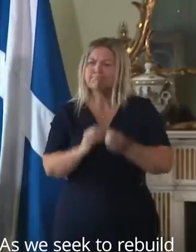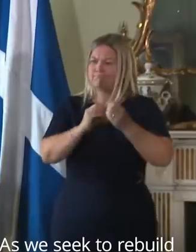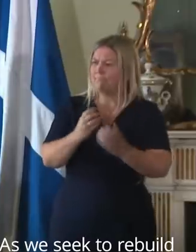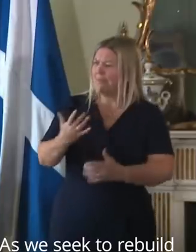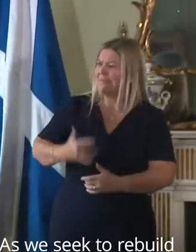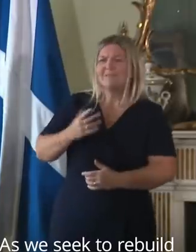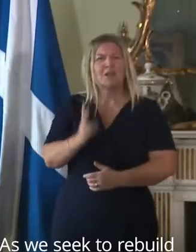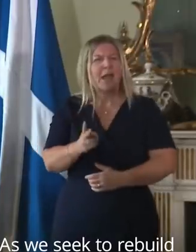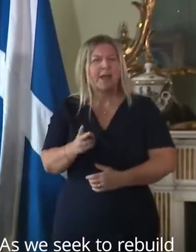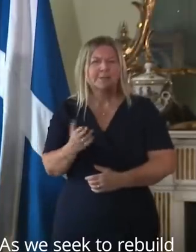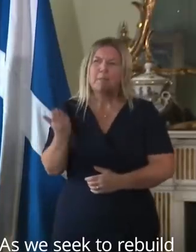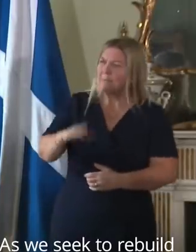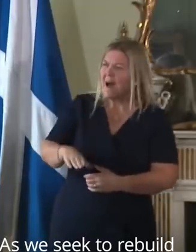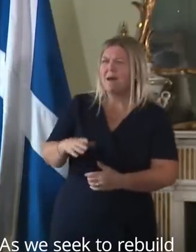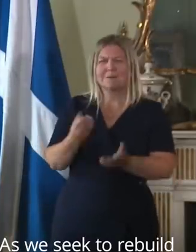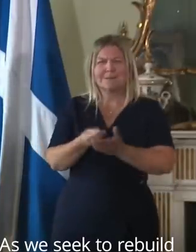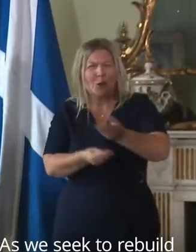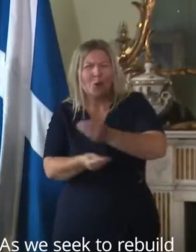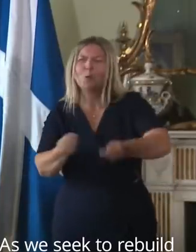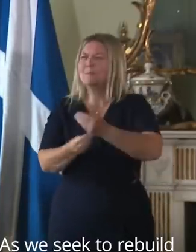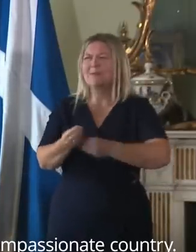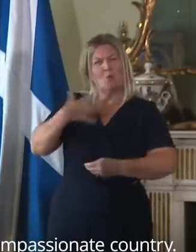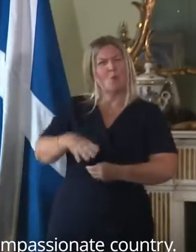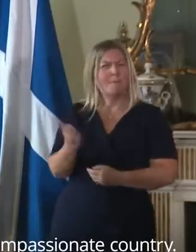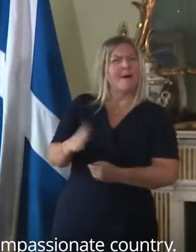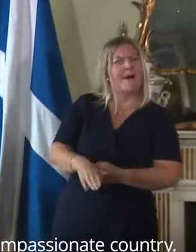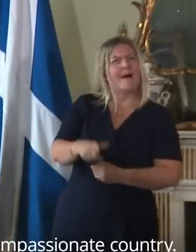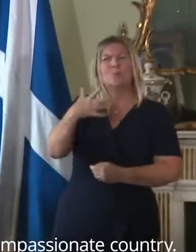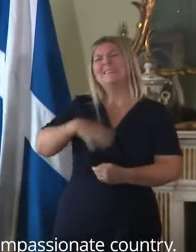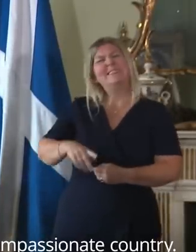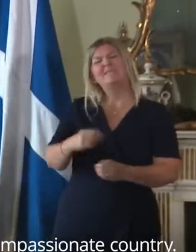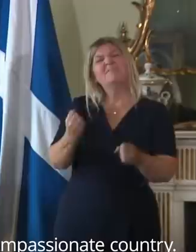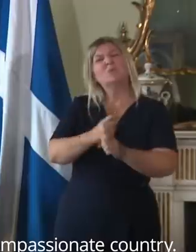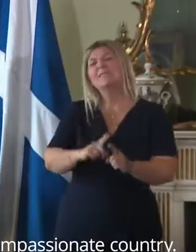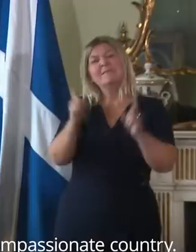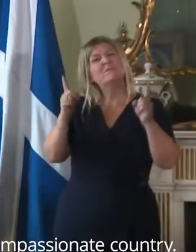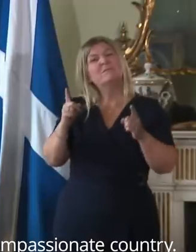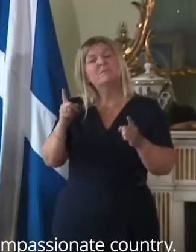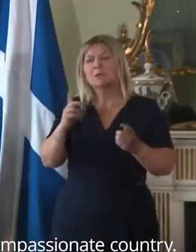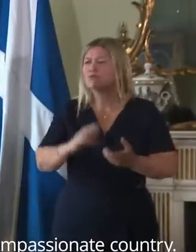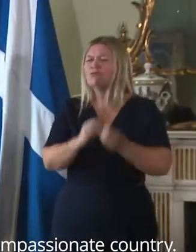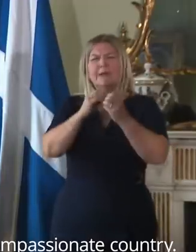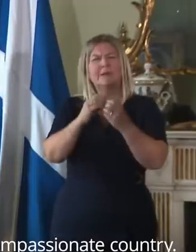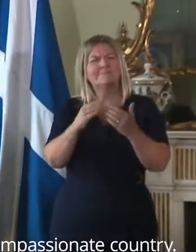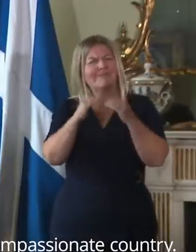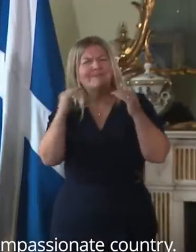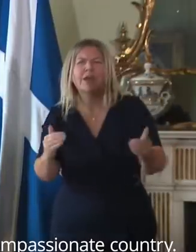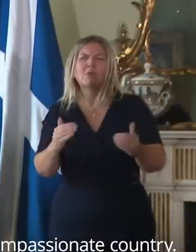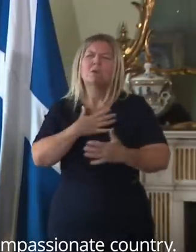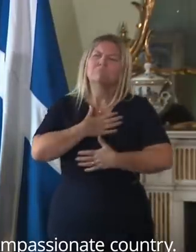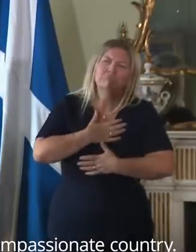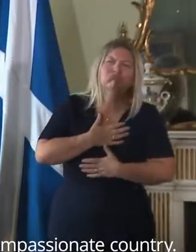and our economy, we really must seek to do things differently. We must build a fairer, compassionate country.